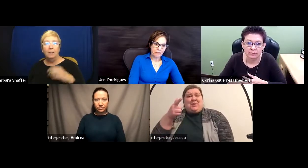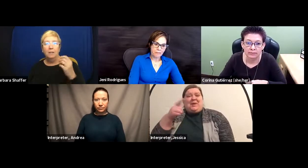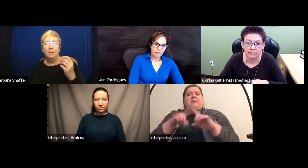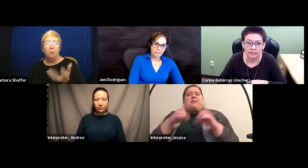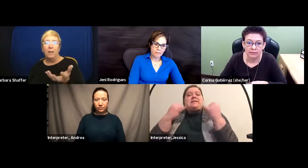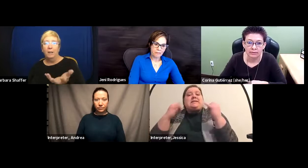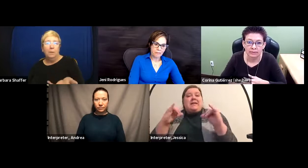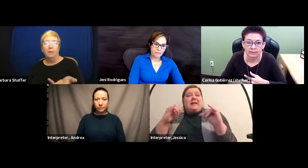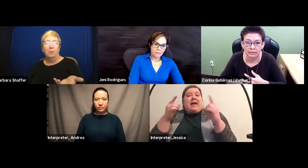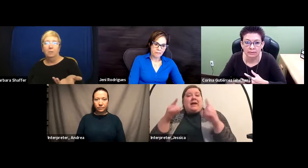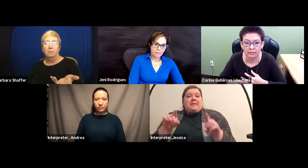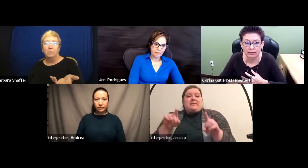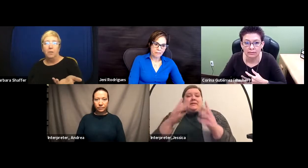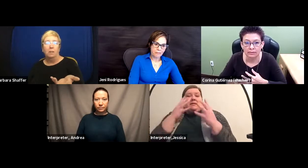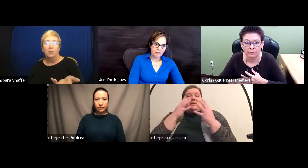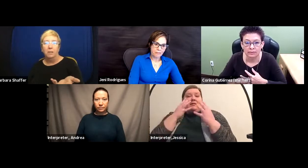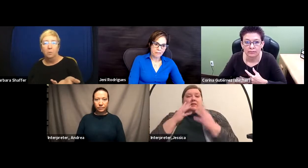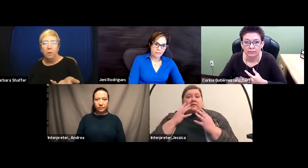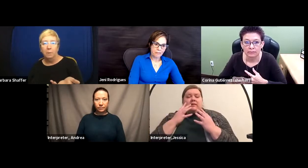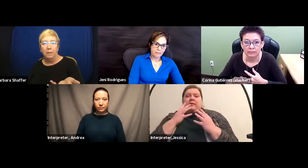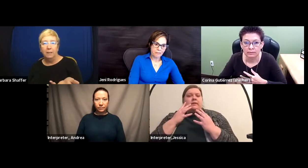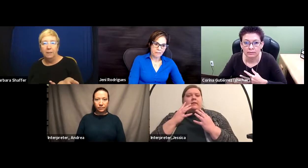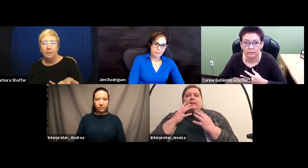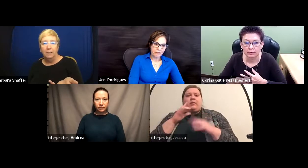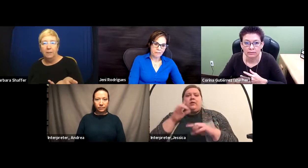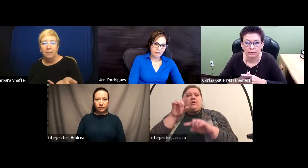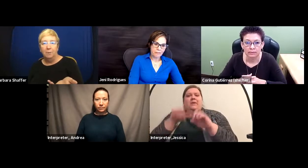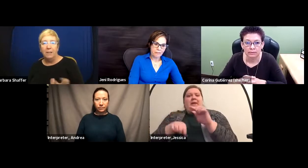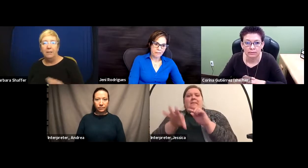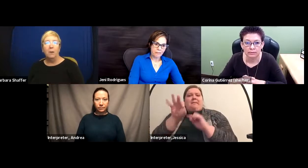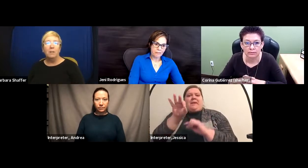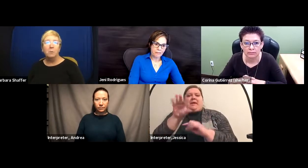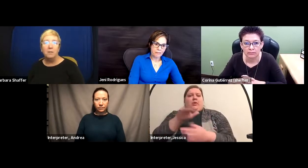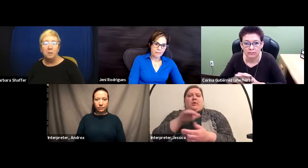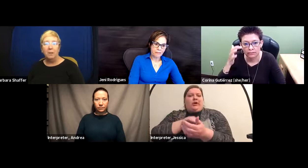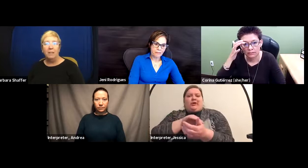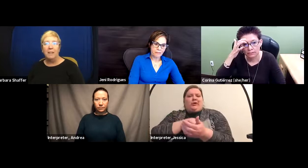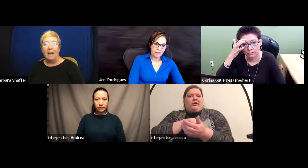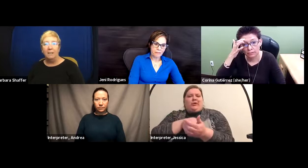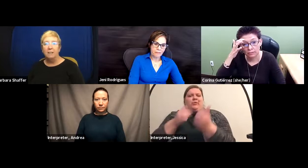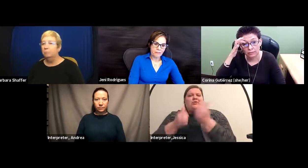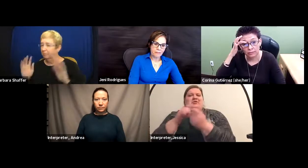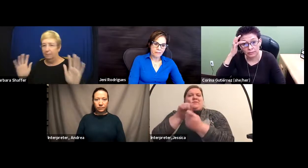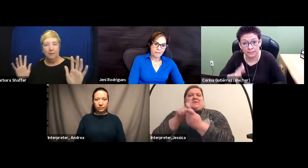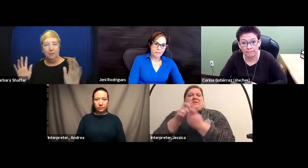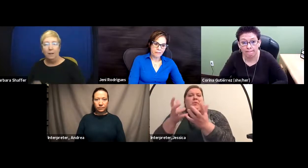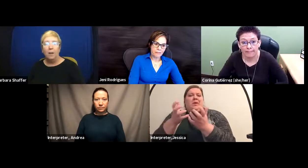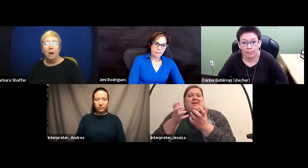you can't pick the doctor that you want to pick, right? The Americans with Disabilities Act is a great law,